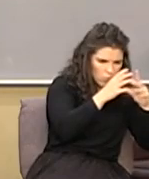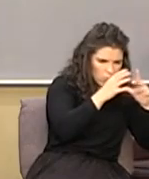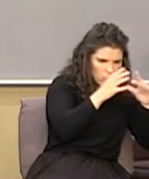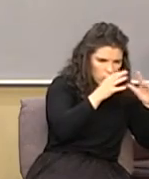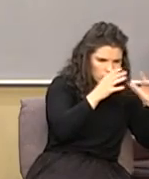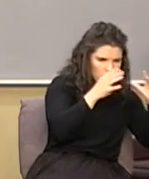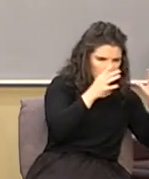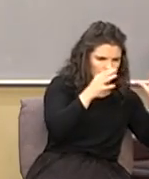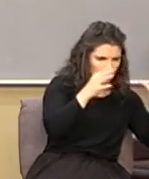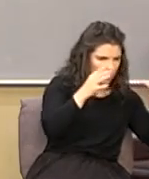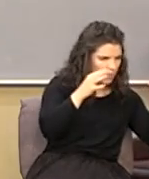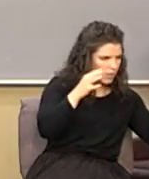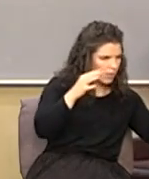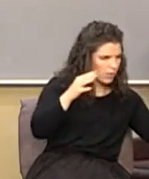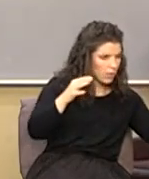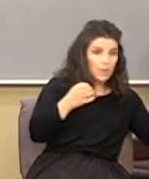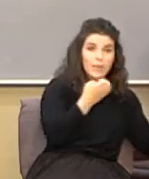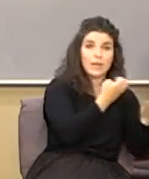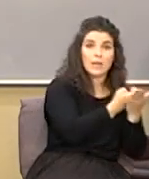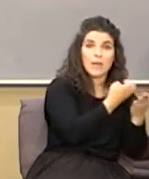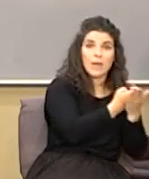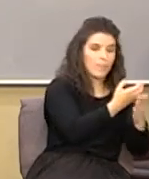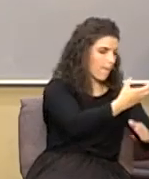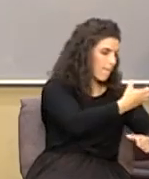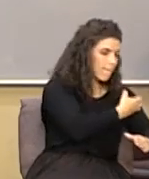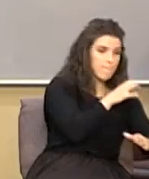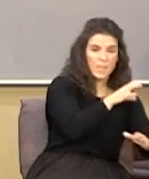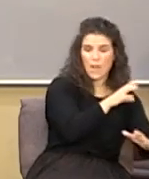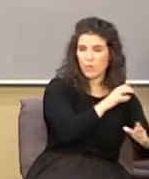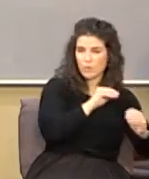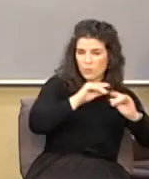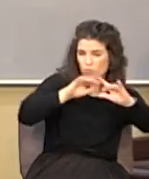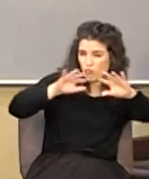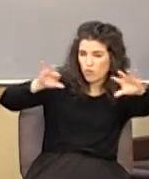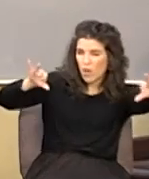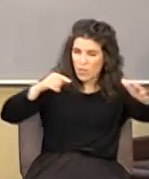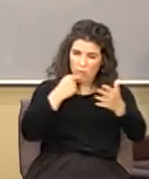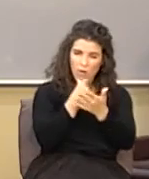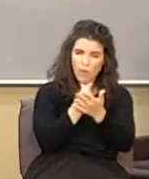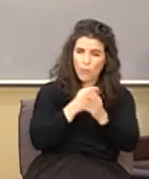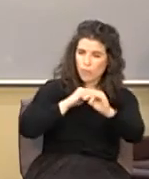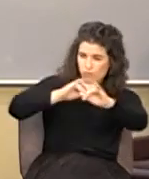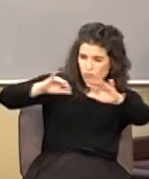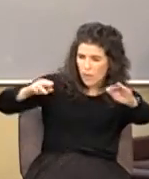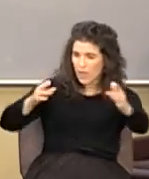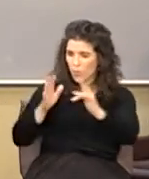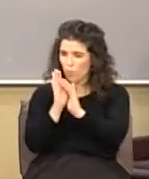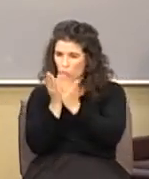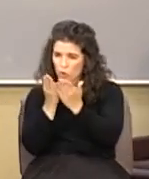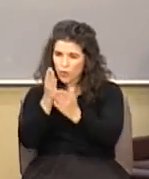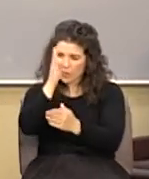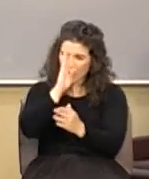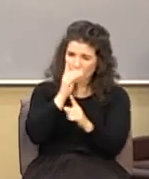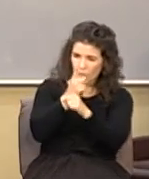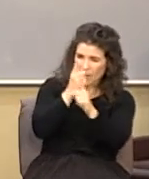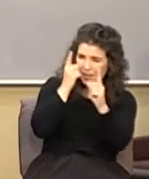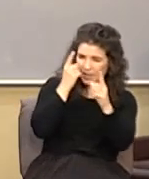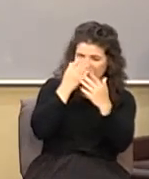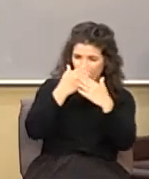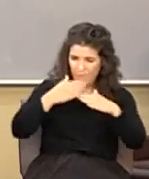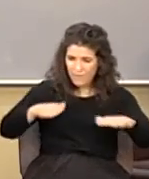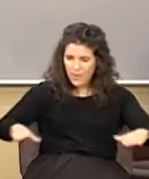The economics have given us power to spread the gospel, spread the Word of God, spread the truth of the Word of God rightly divided